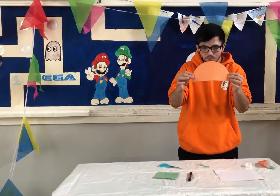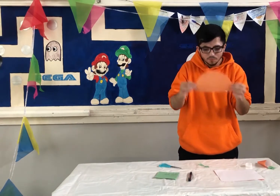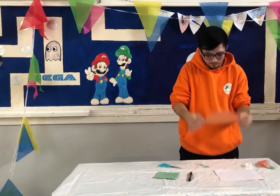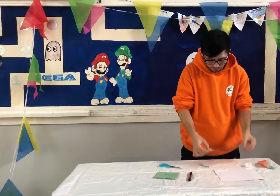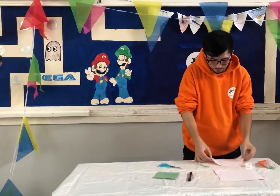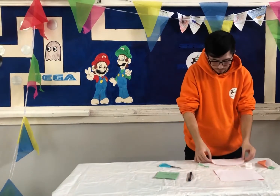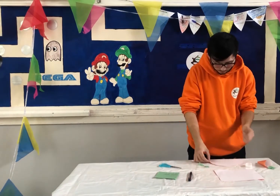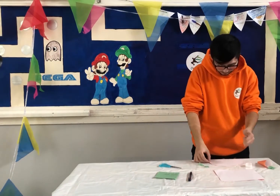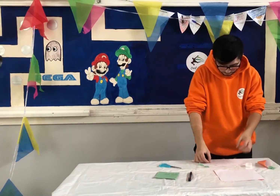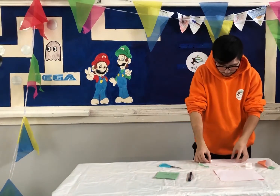This is the shape that you need.